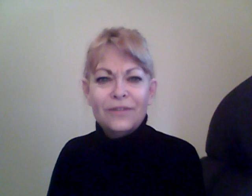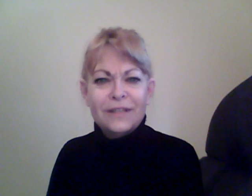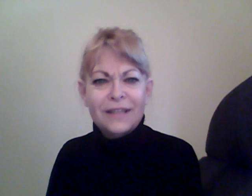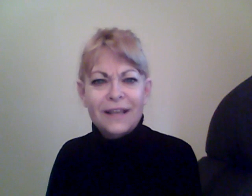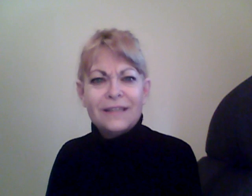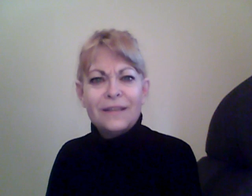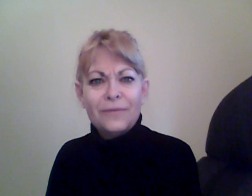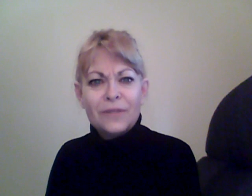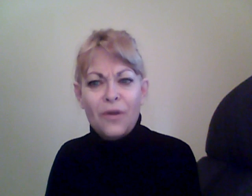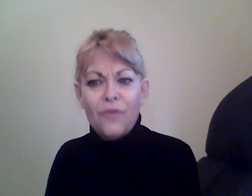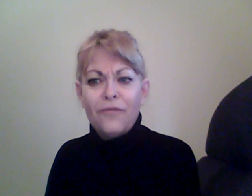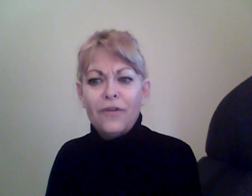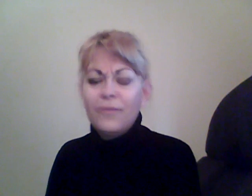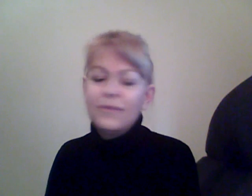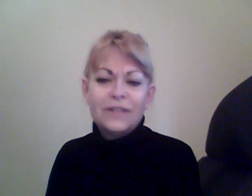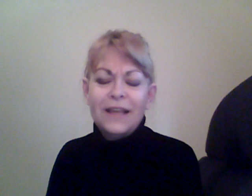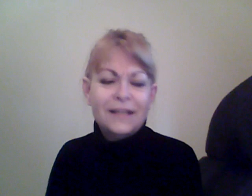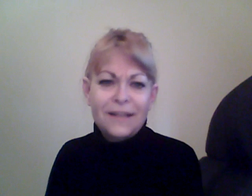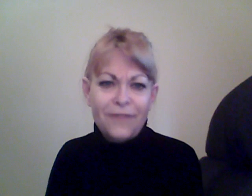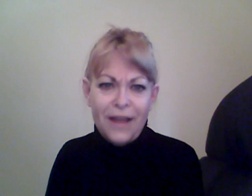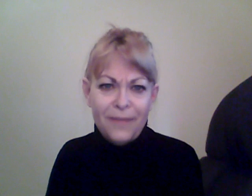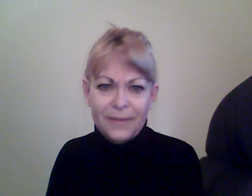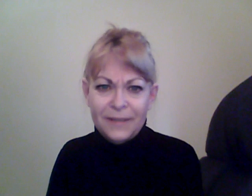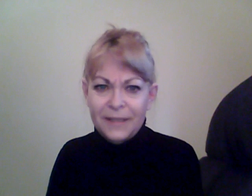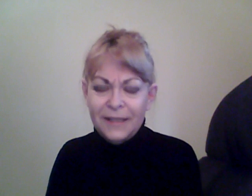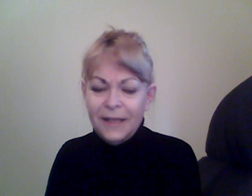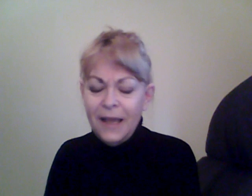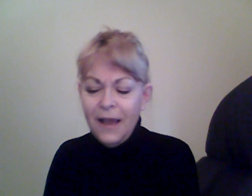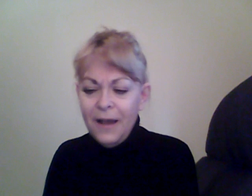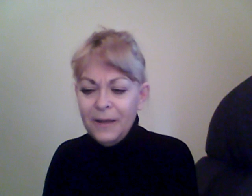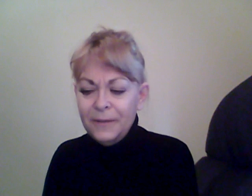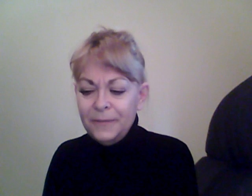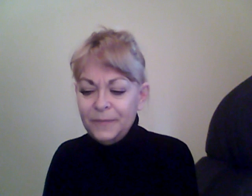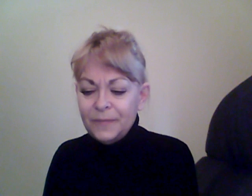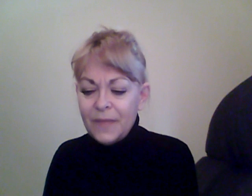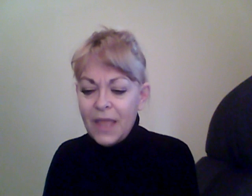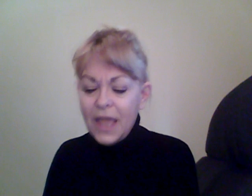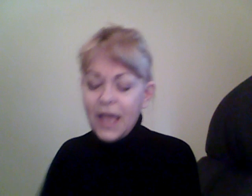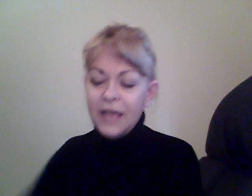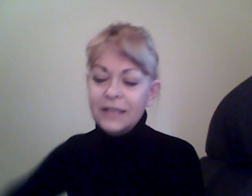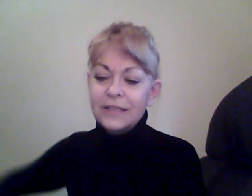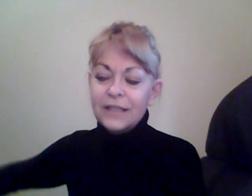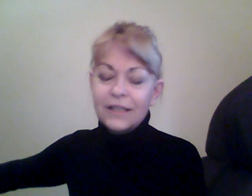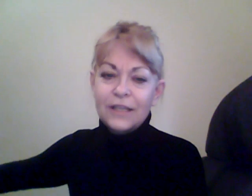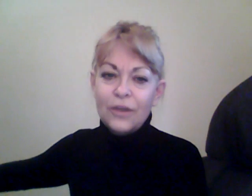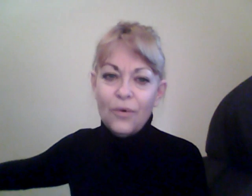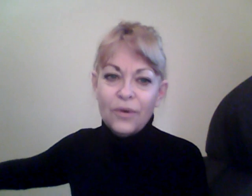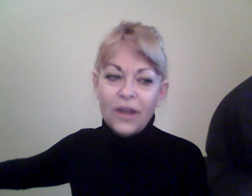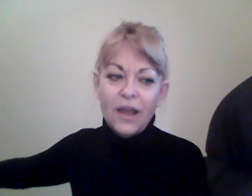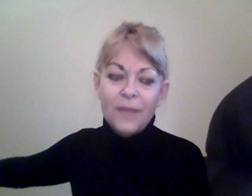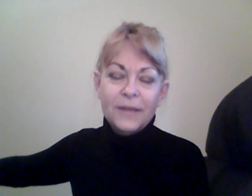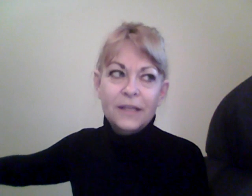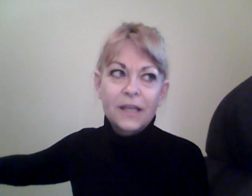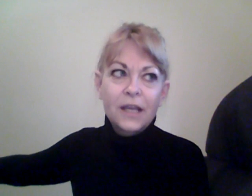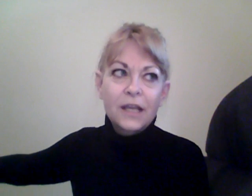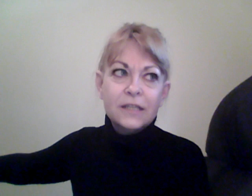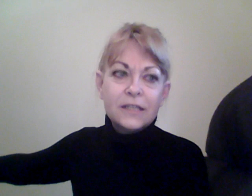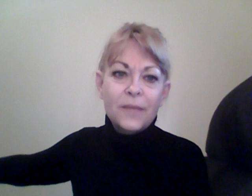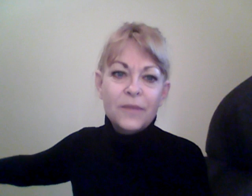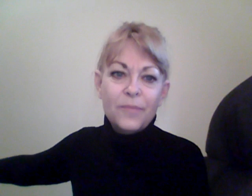30 seconds and it was over. Which, that has never happened. Um, and the yoga. I mean, some of the